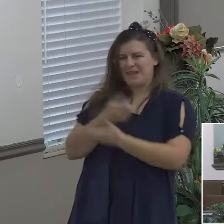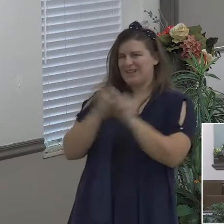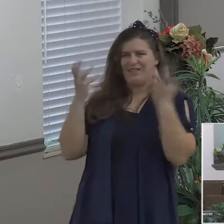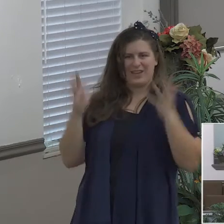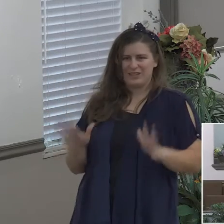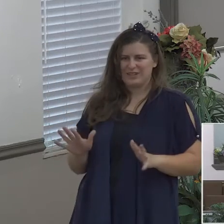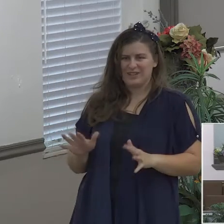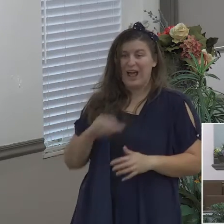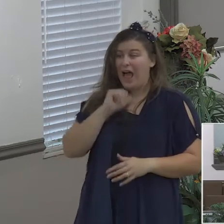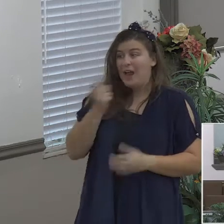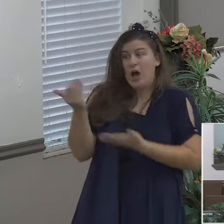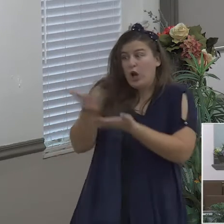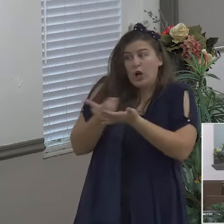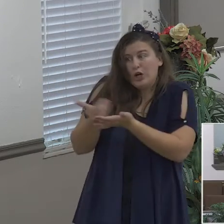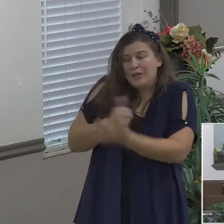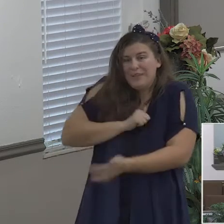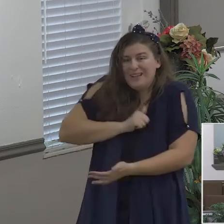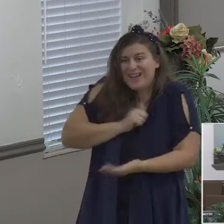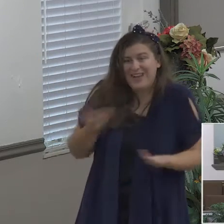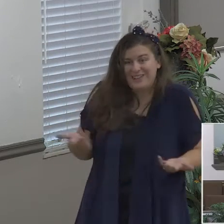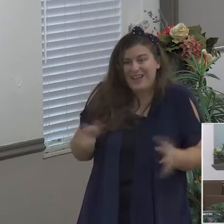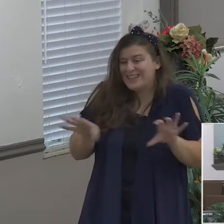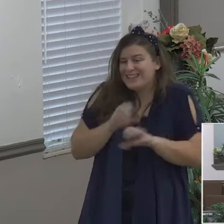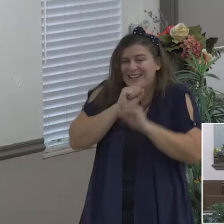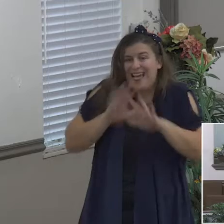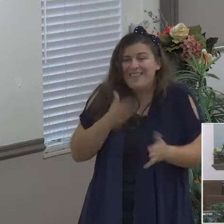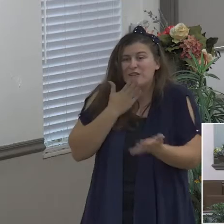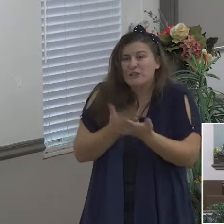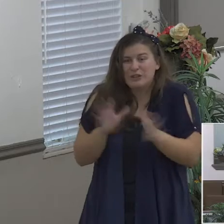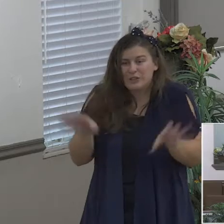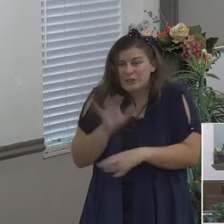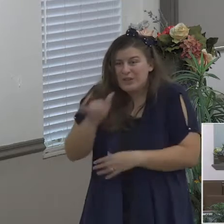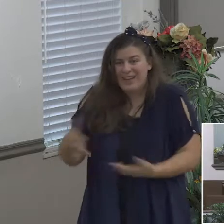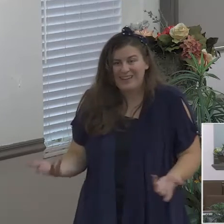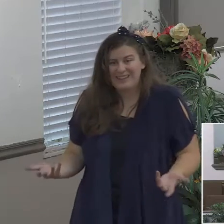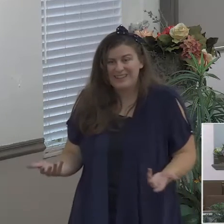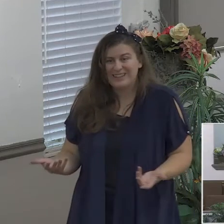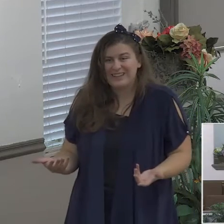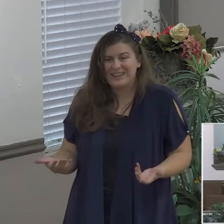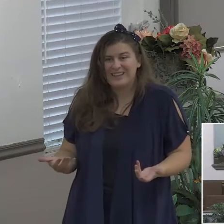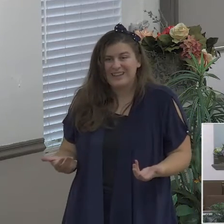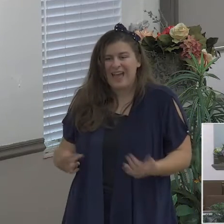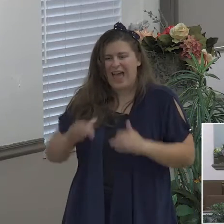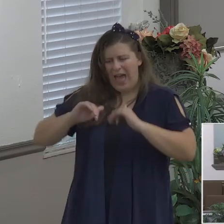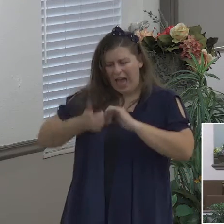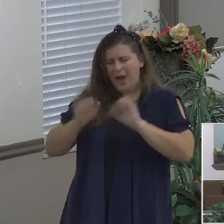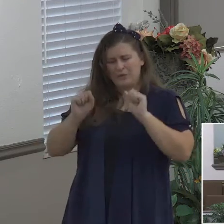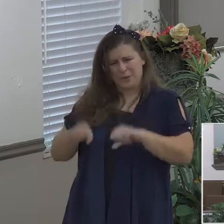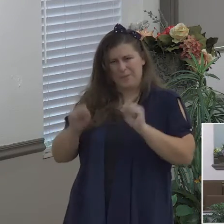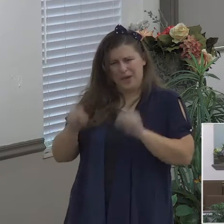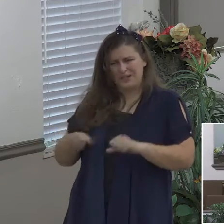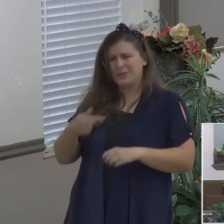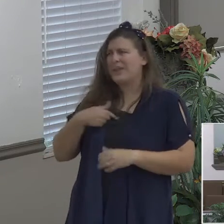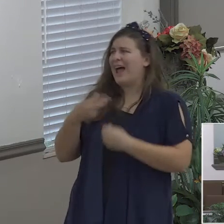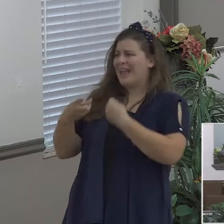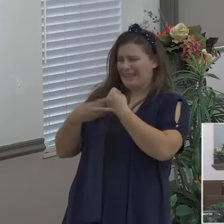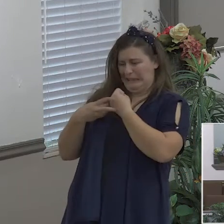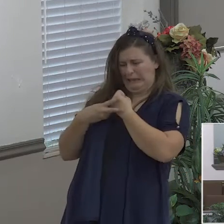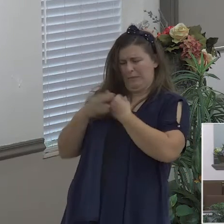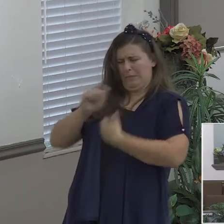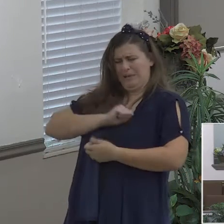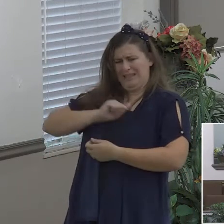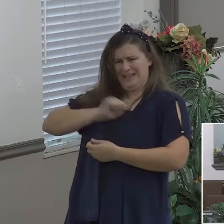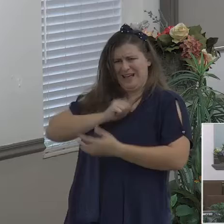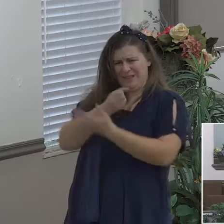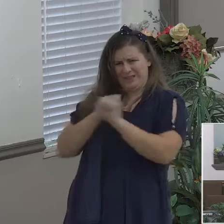why would I ever ever think for a minute that I would that I deserved to be saved not